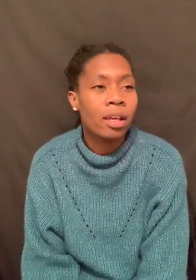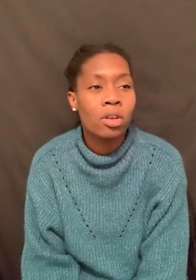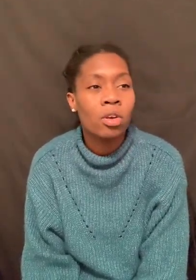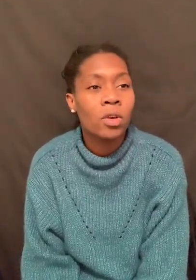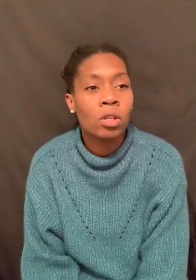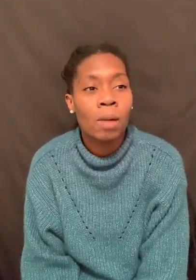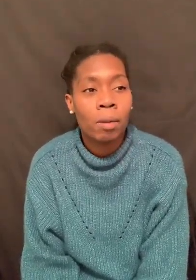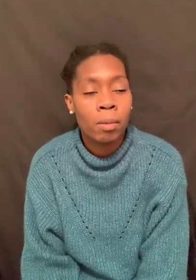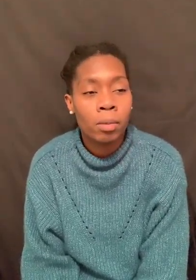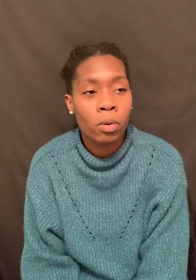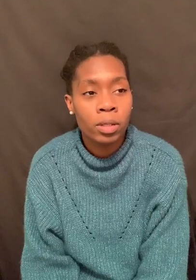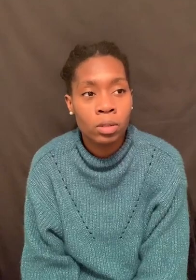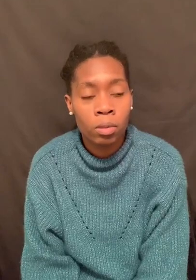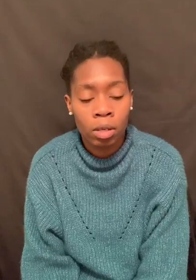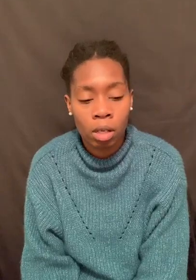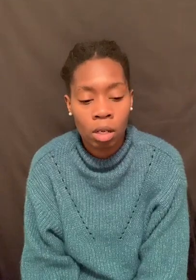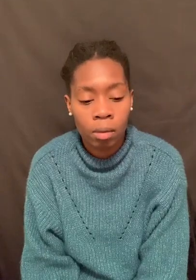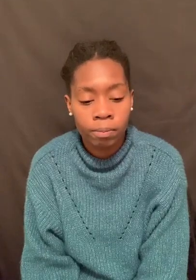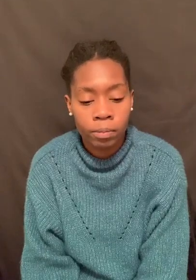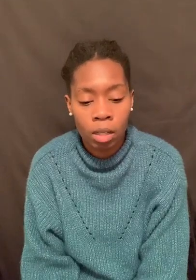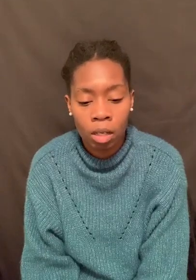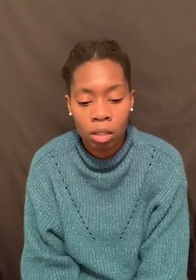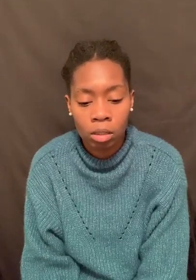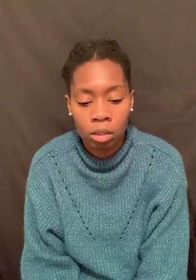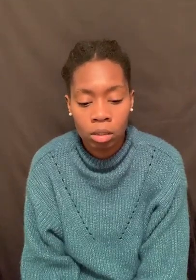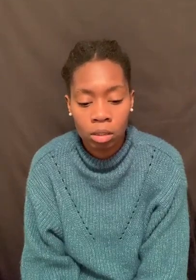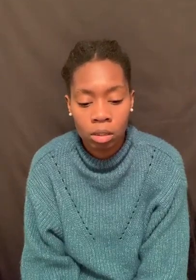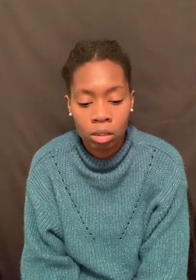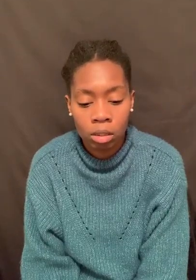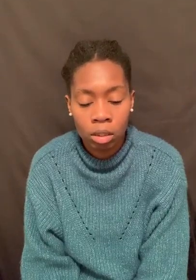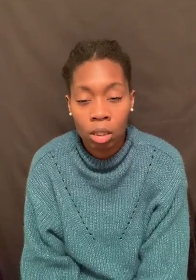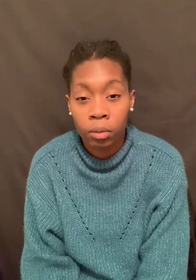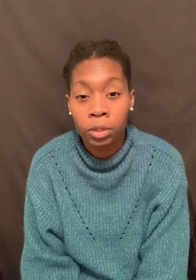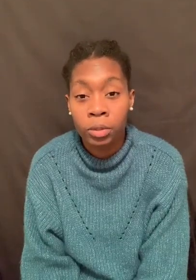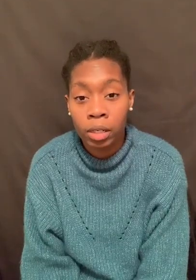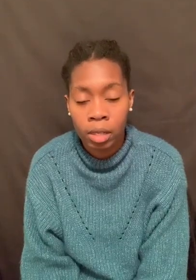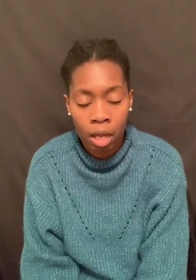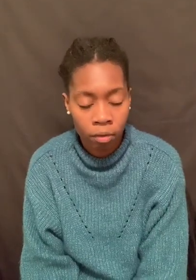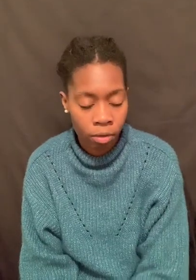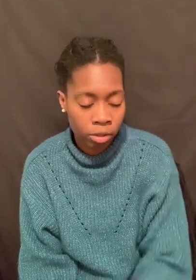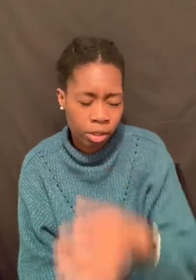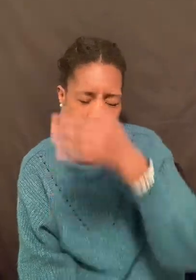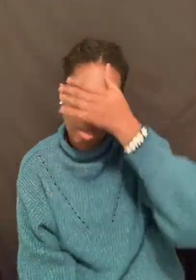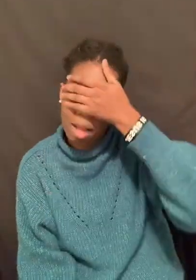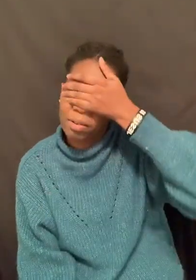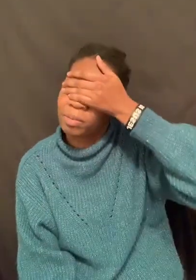You don't even know the Bible. remember going to a retreat at a church gathering.